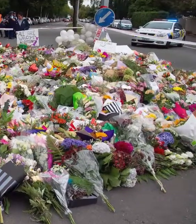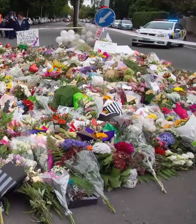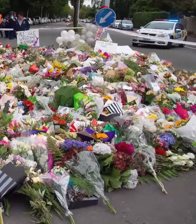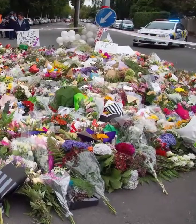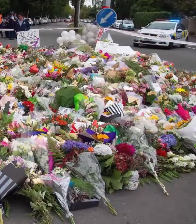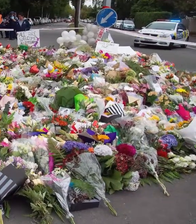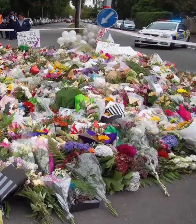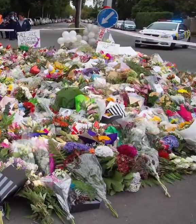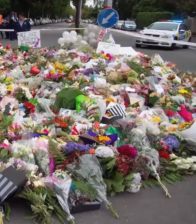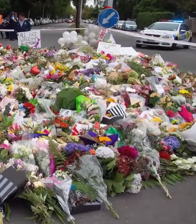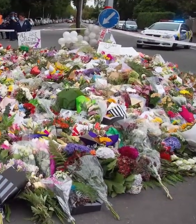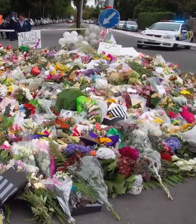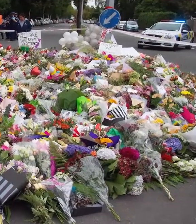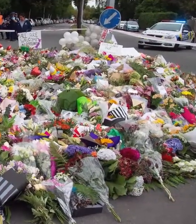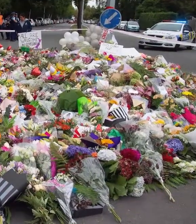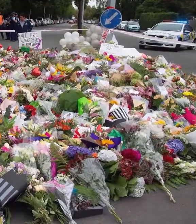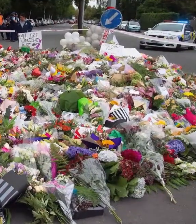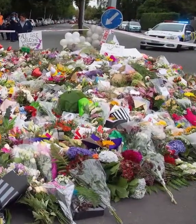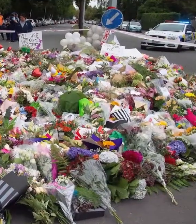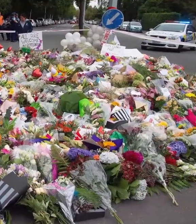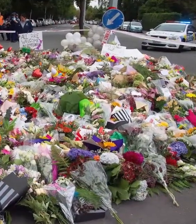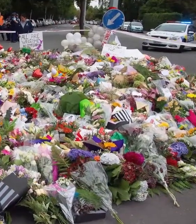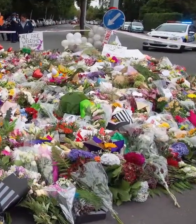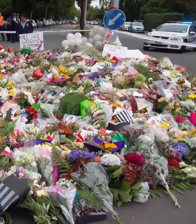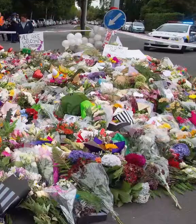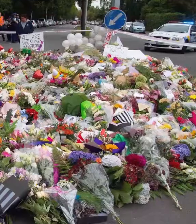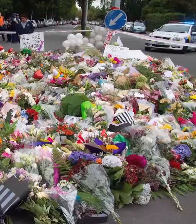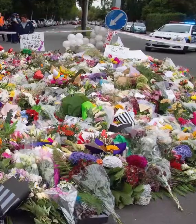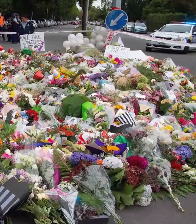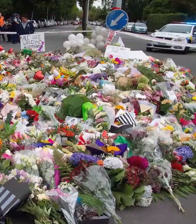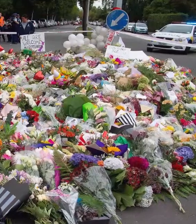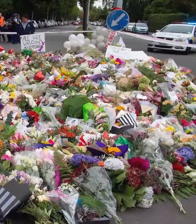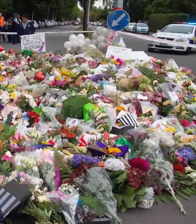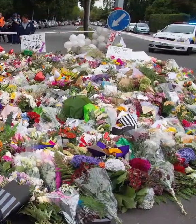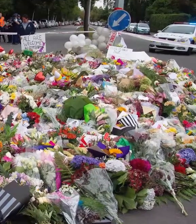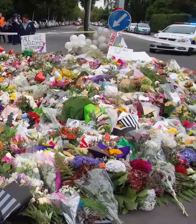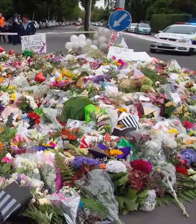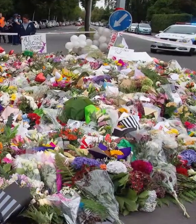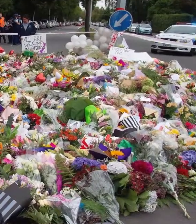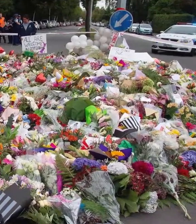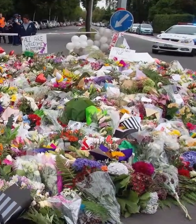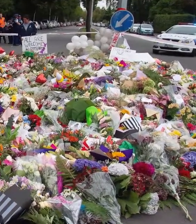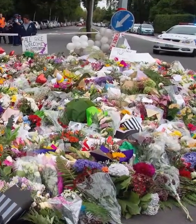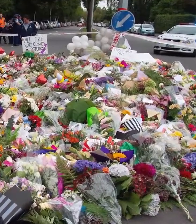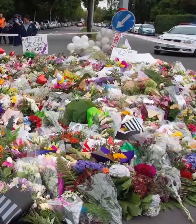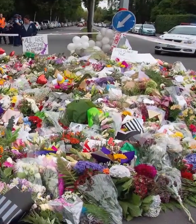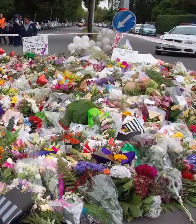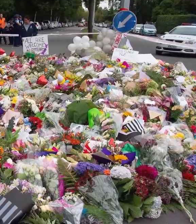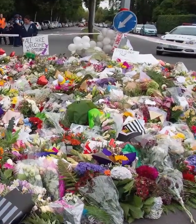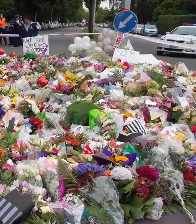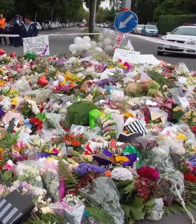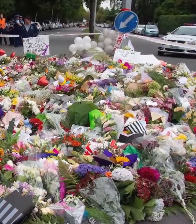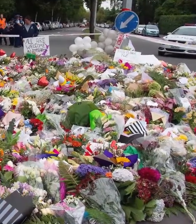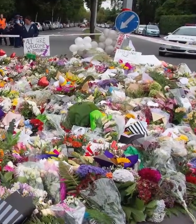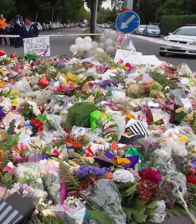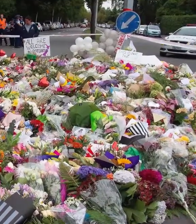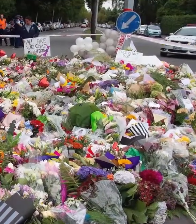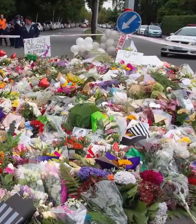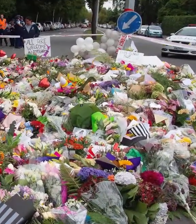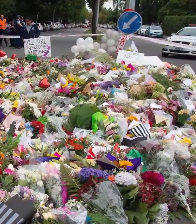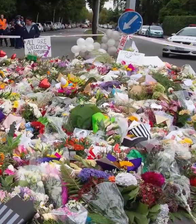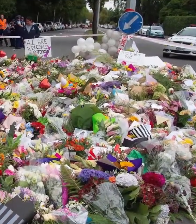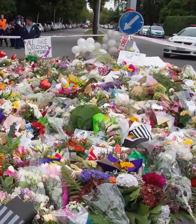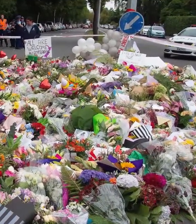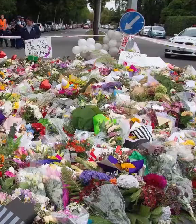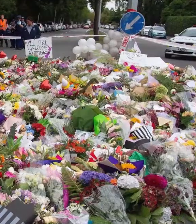include specific details. I'm advised that within two minutes of its receipt in at least my office,